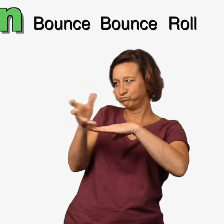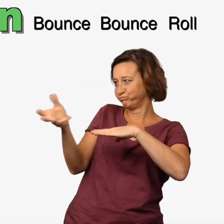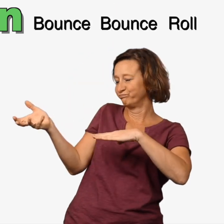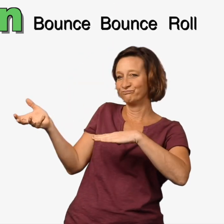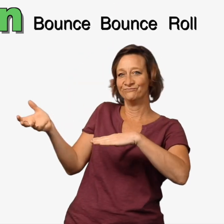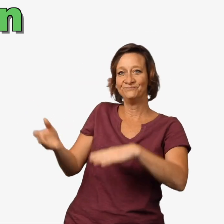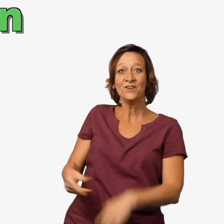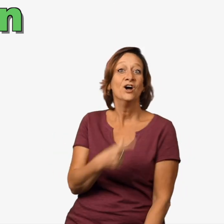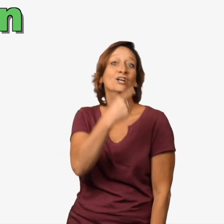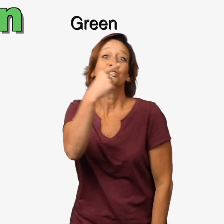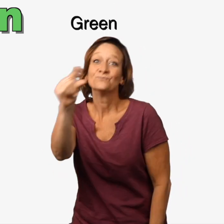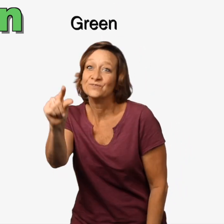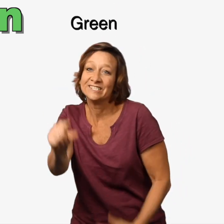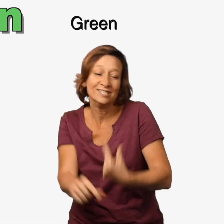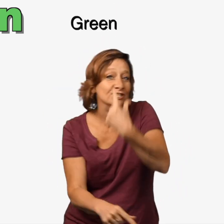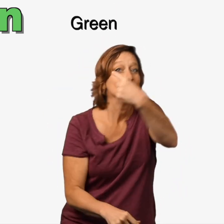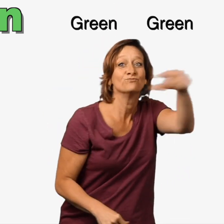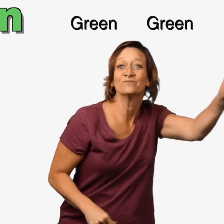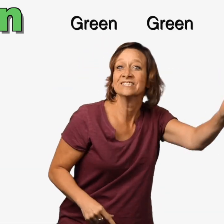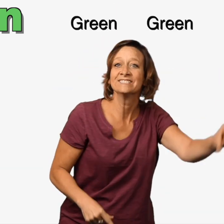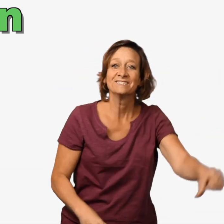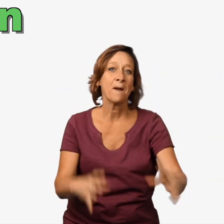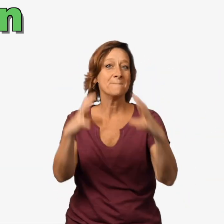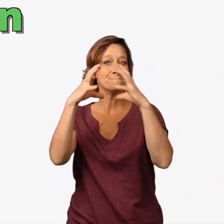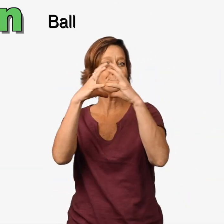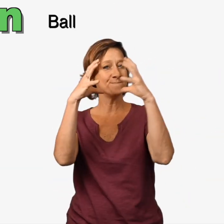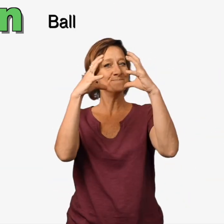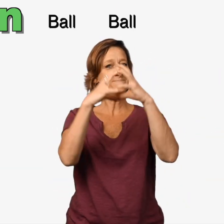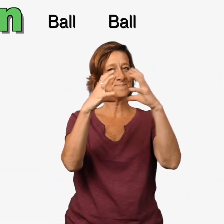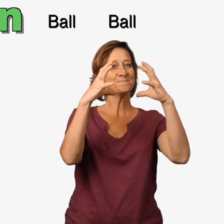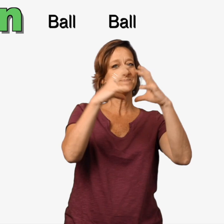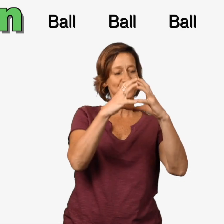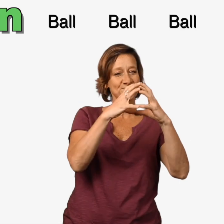roll Green, green Ball, ball, ball